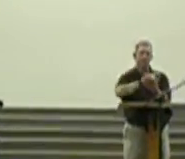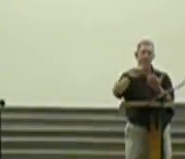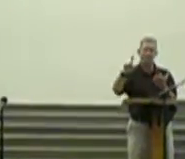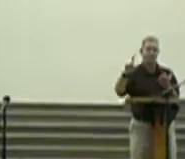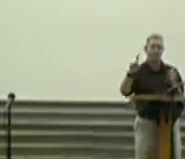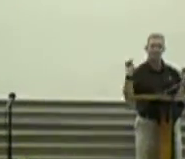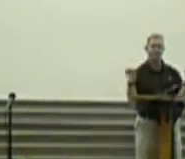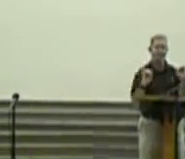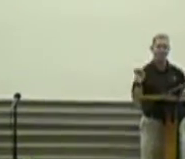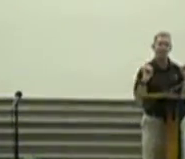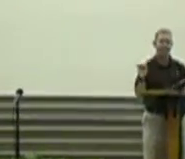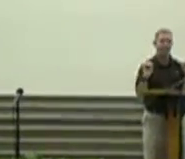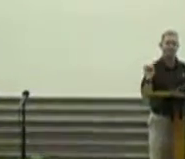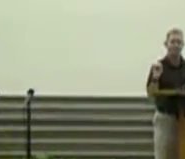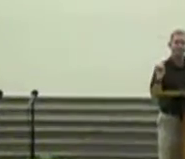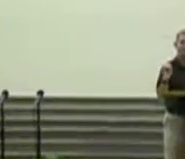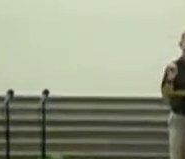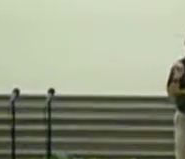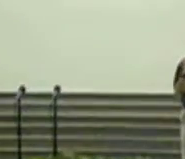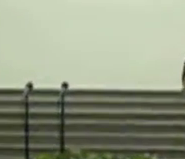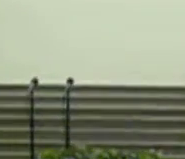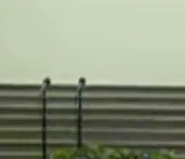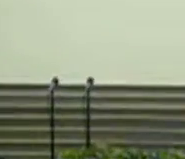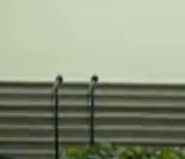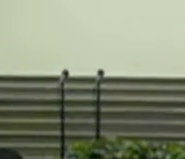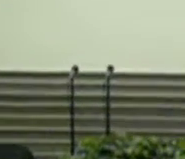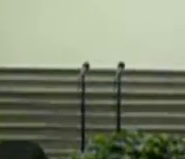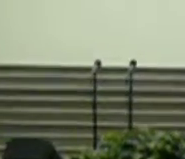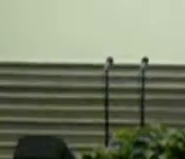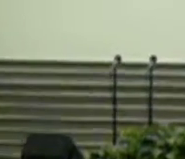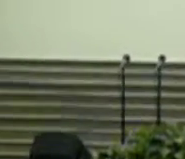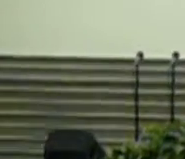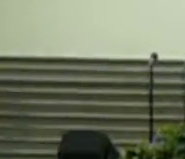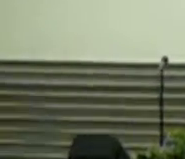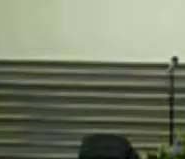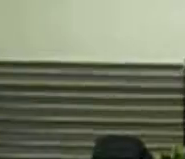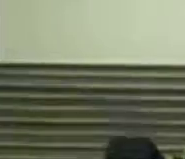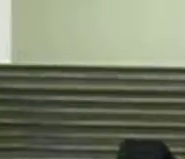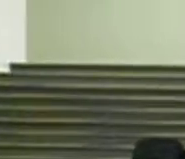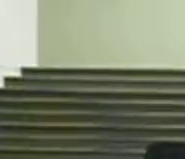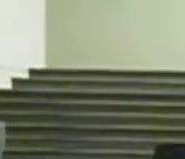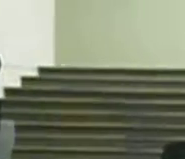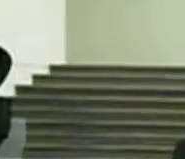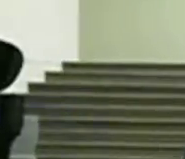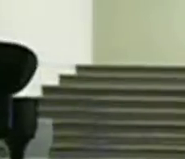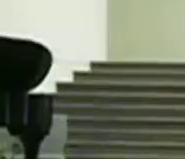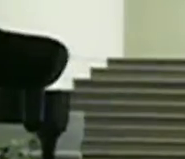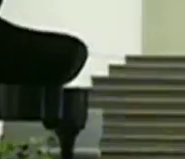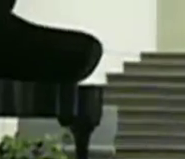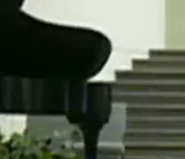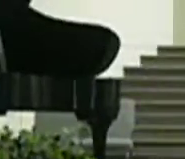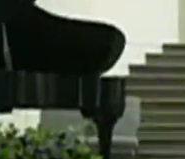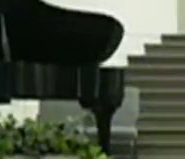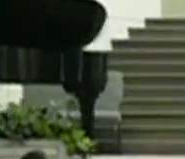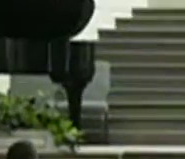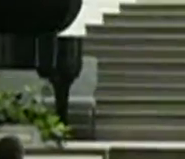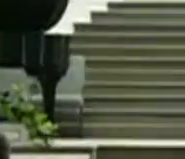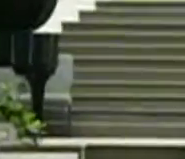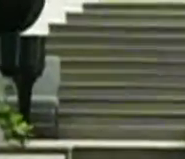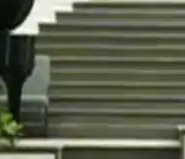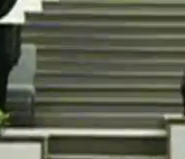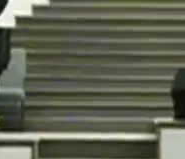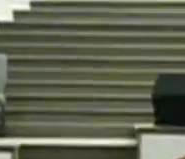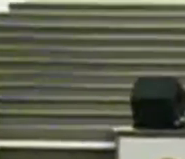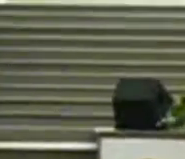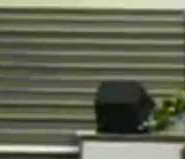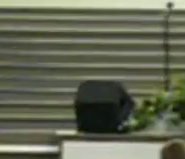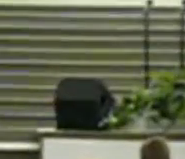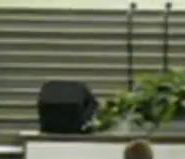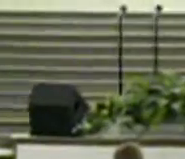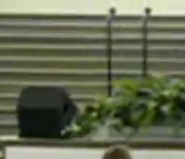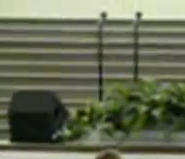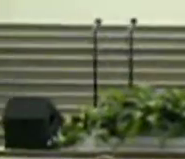one week there wasn't anything. So, to say that I was stuck in the house, just